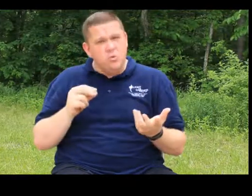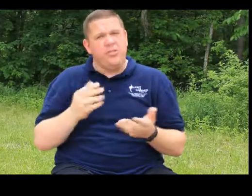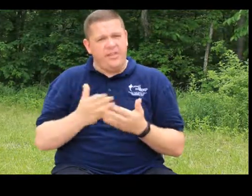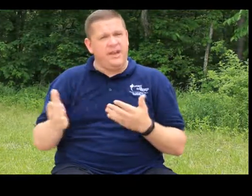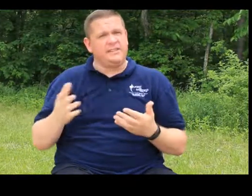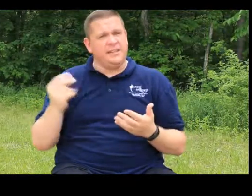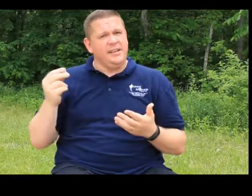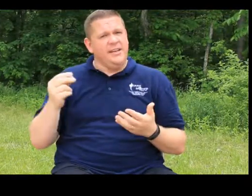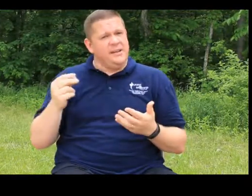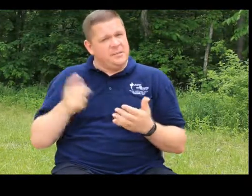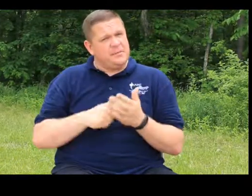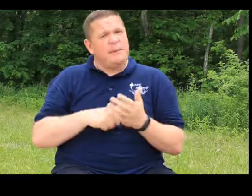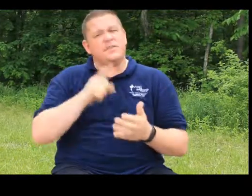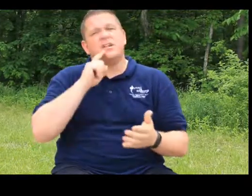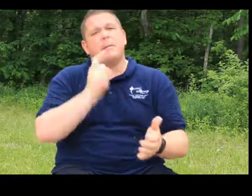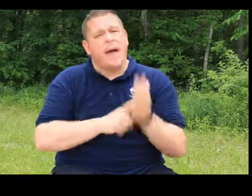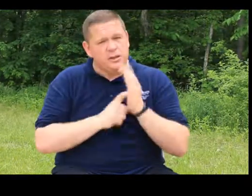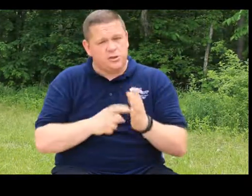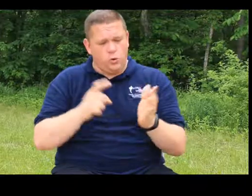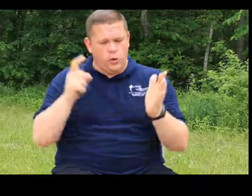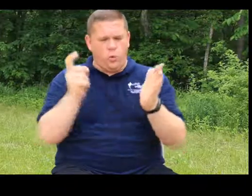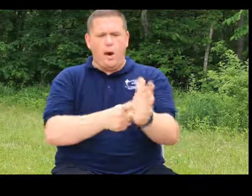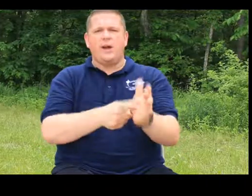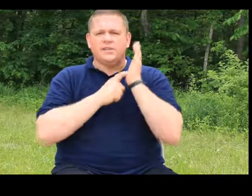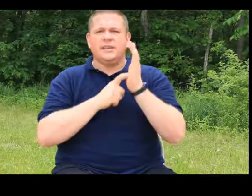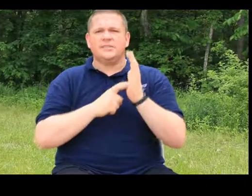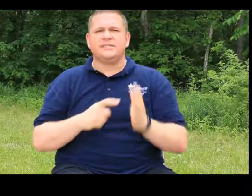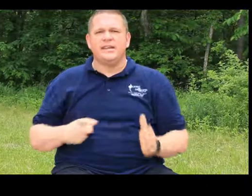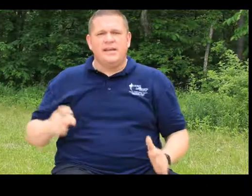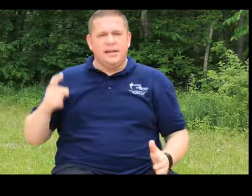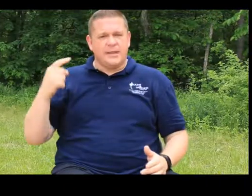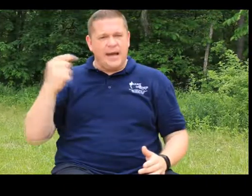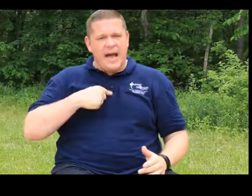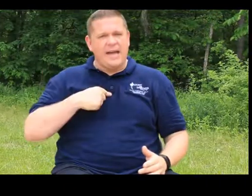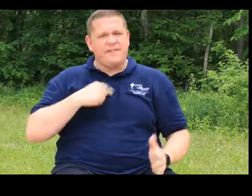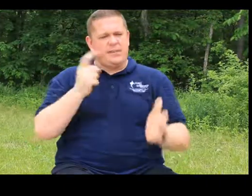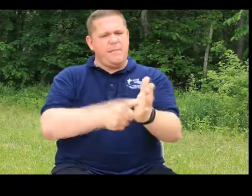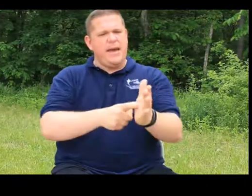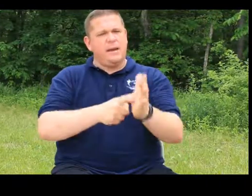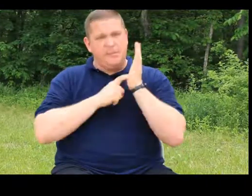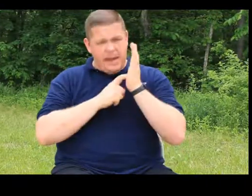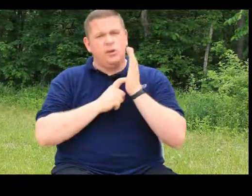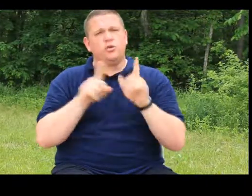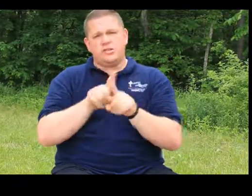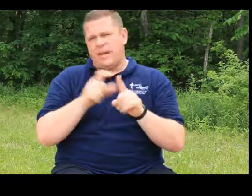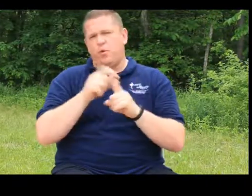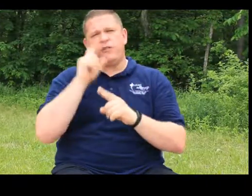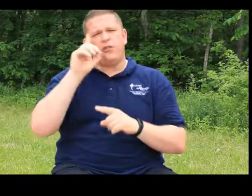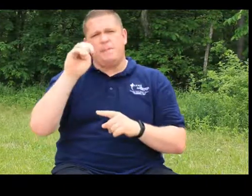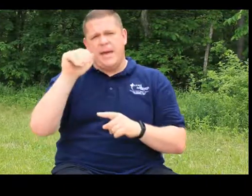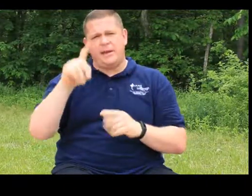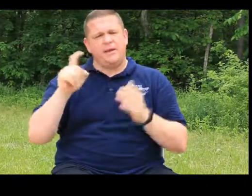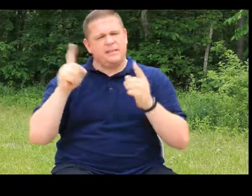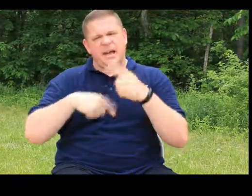things and sometimes even command it. required is this. It's like, I have a demand. Demand to is the same word for demand sign.